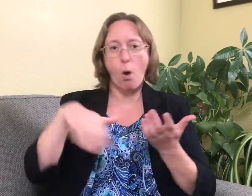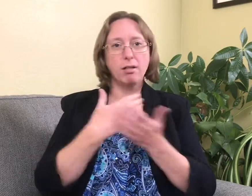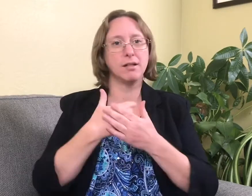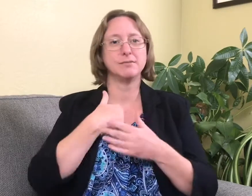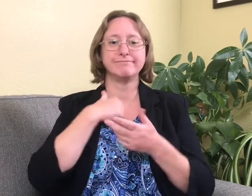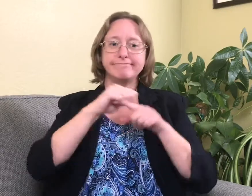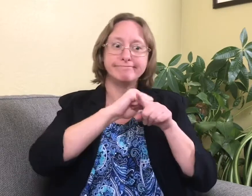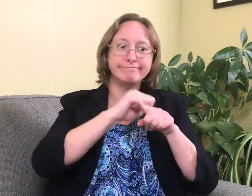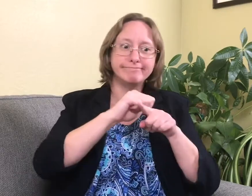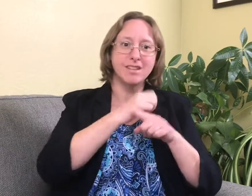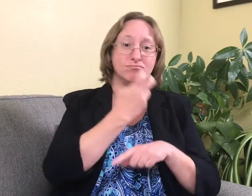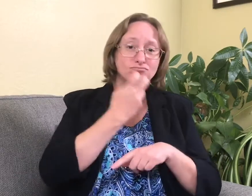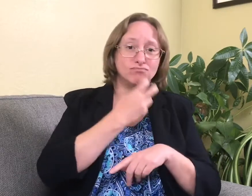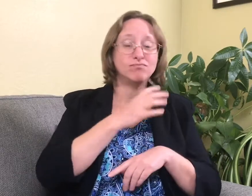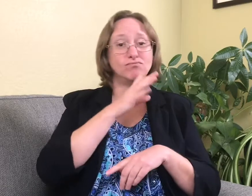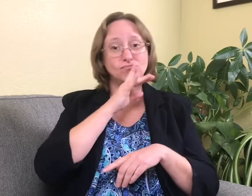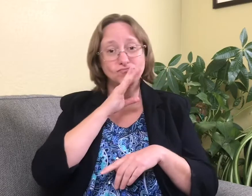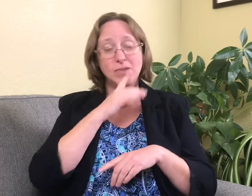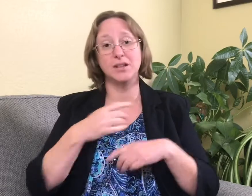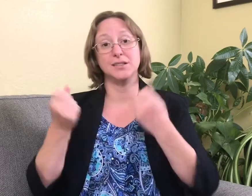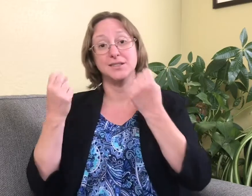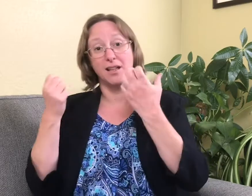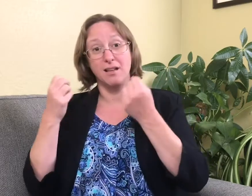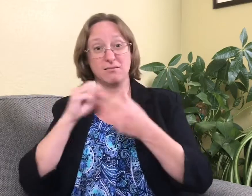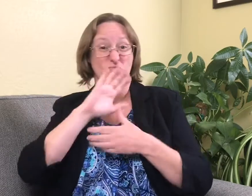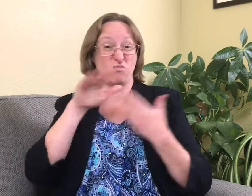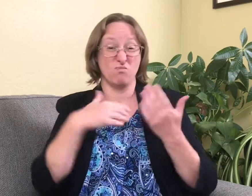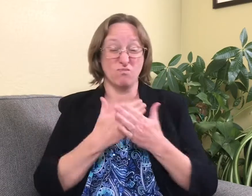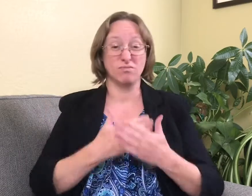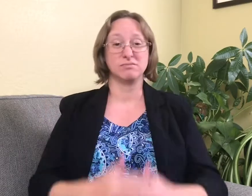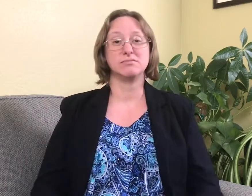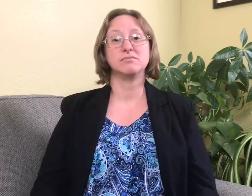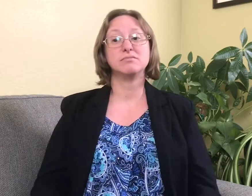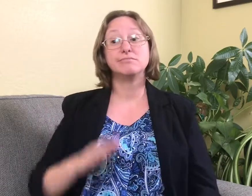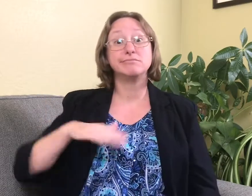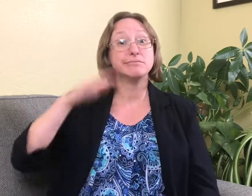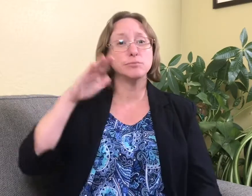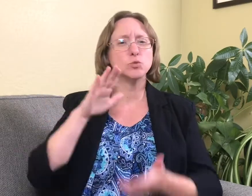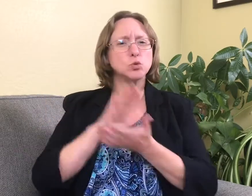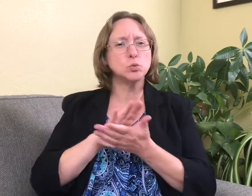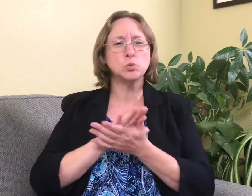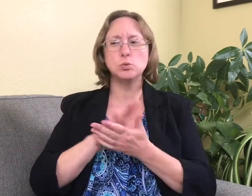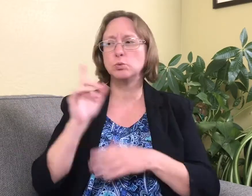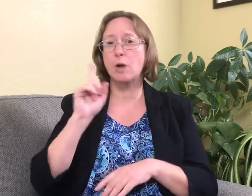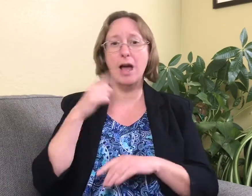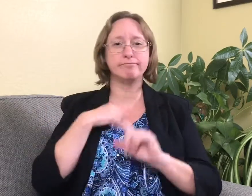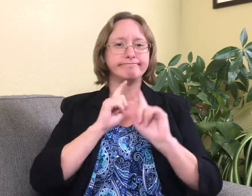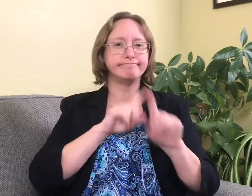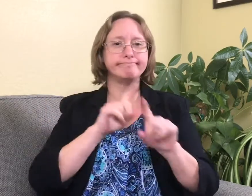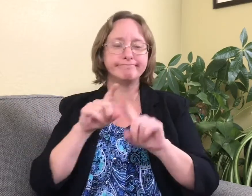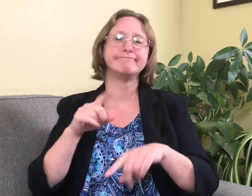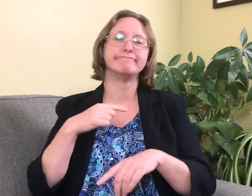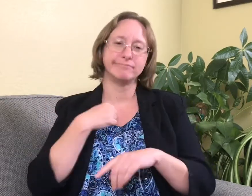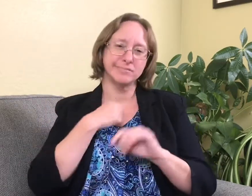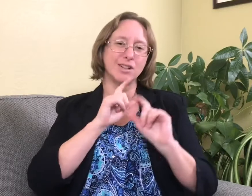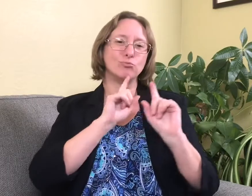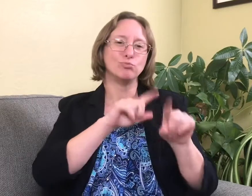My parents agreed and I had the benefit of receiving training in all modalities, both sign and speech. I attended